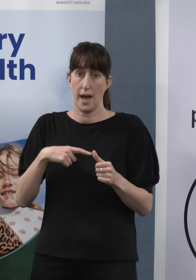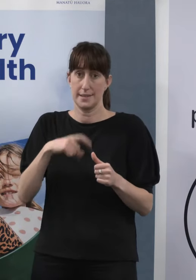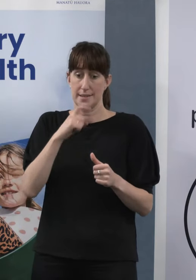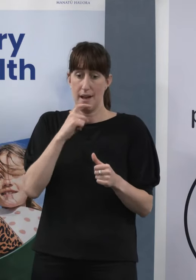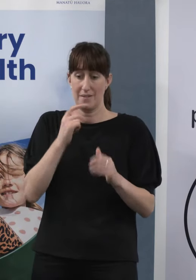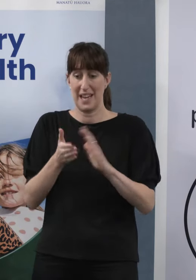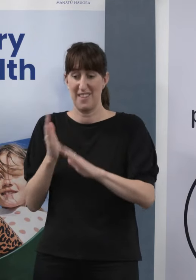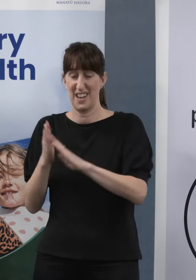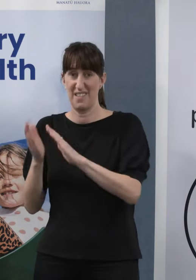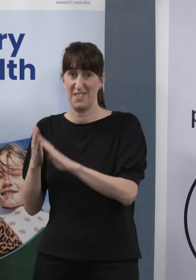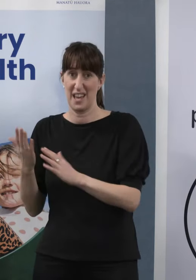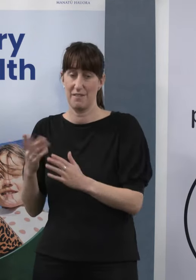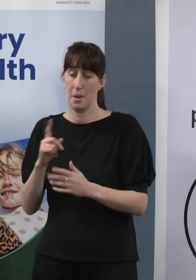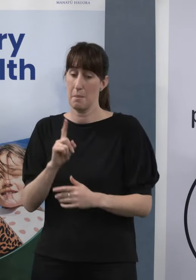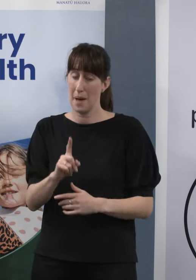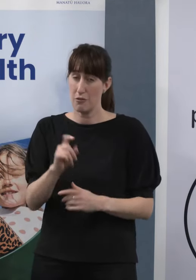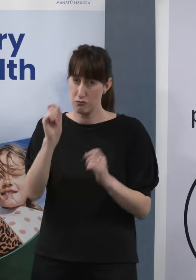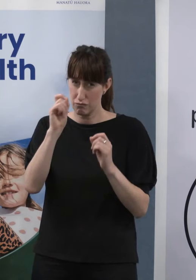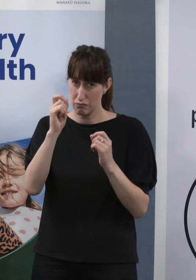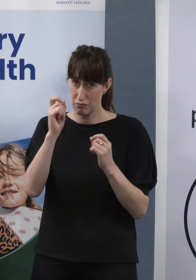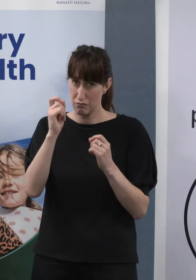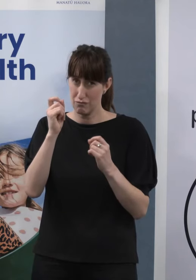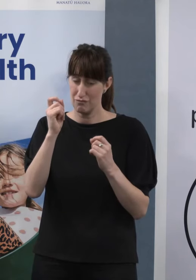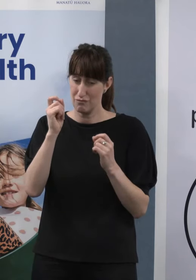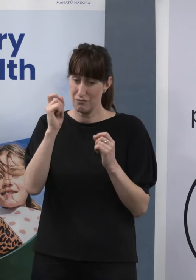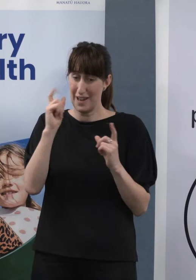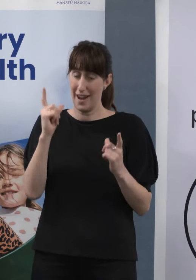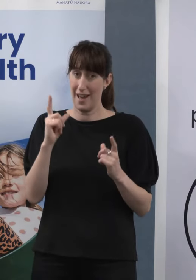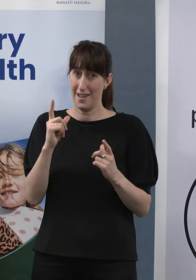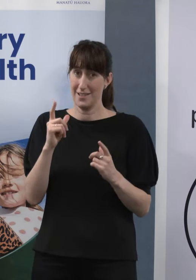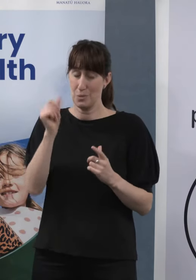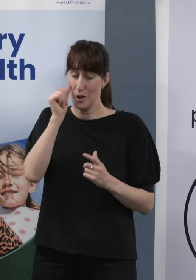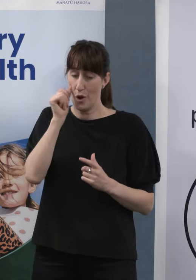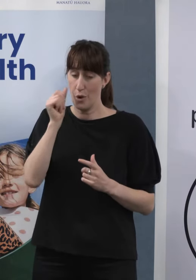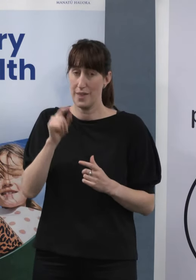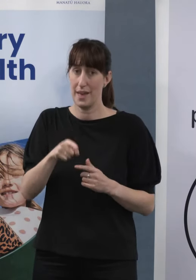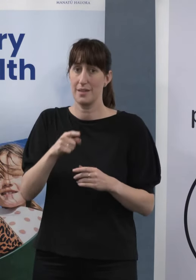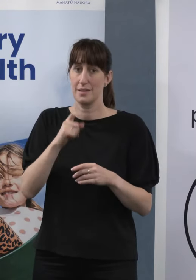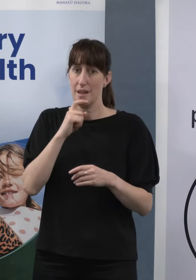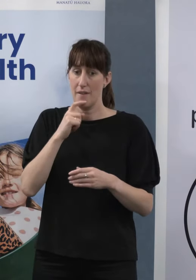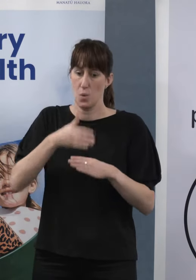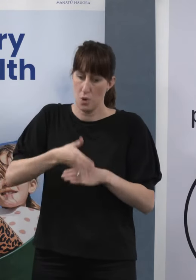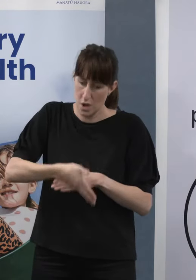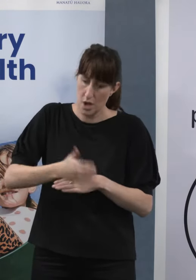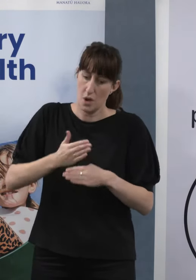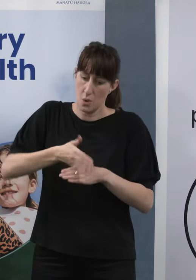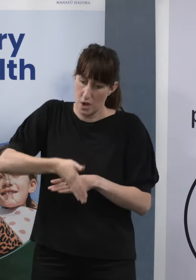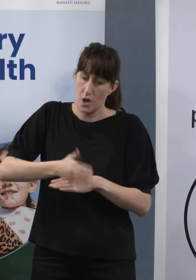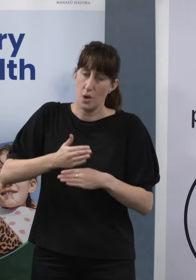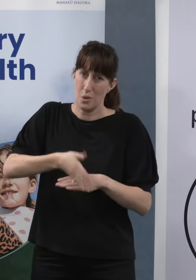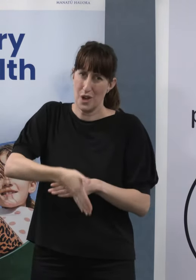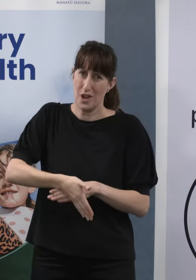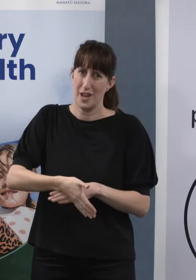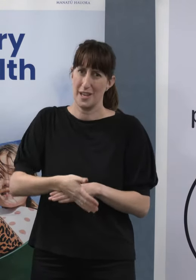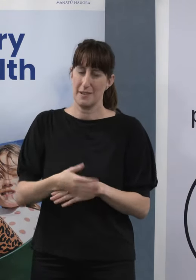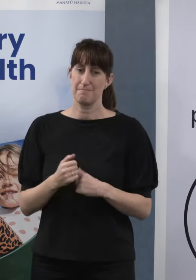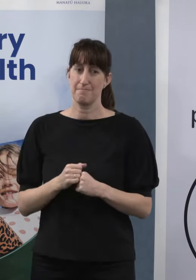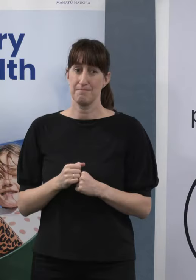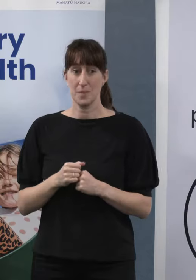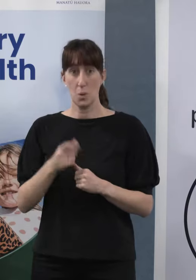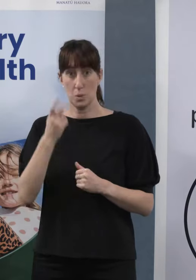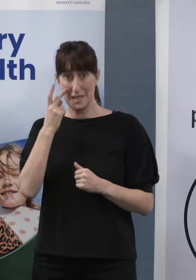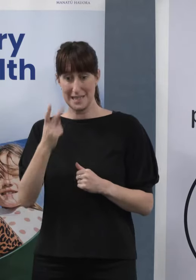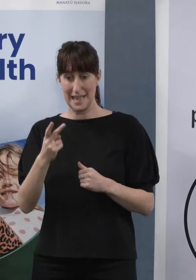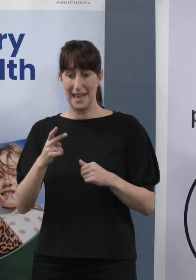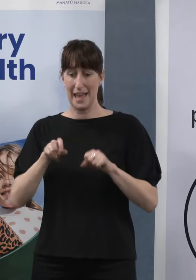intensely right through the pandemic, and certainly whenever we had an outbreak, you would see the testing volumes